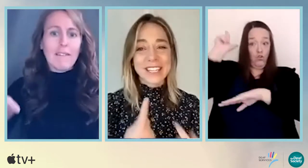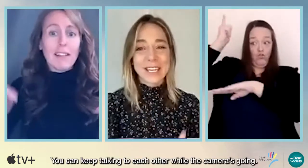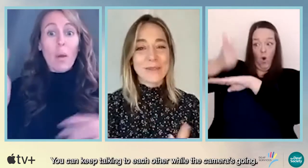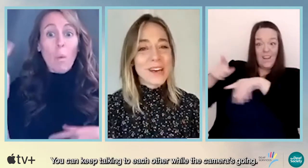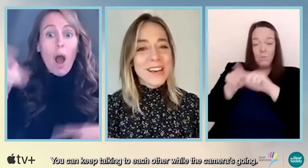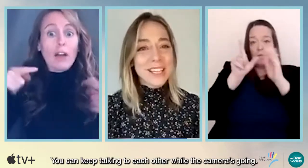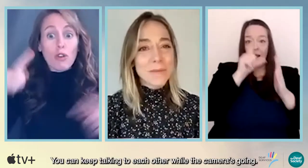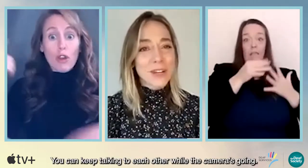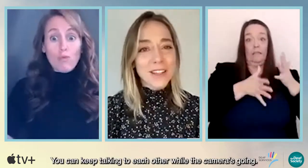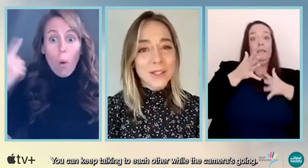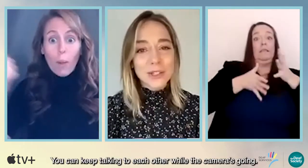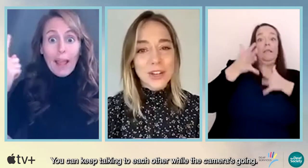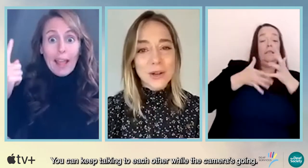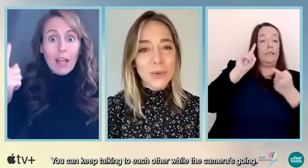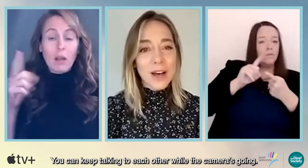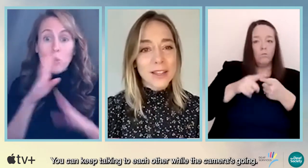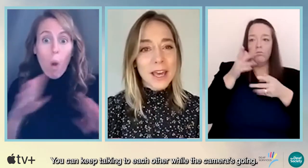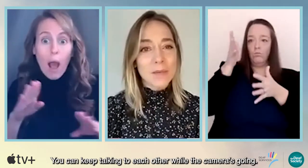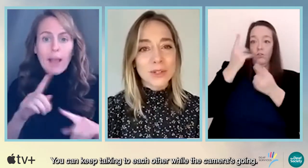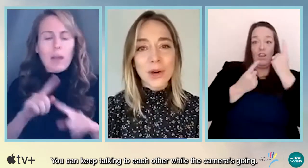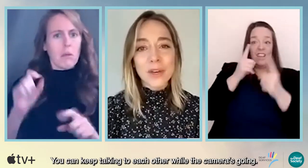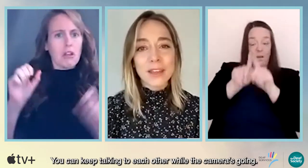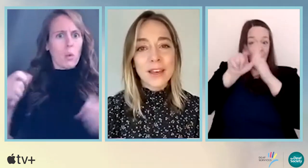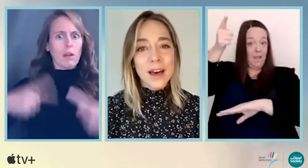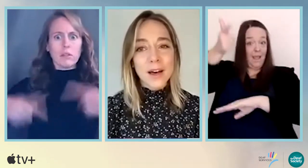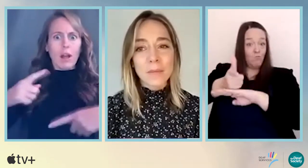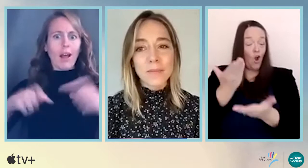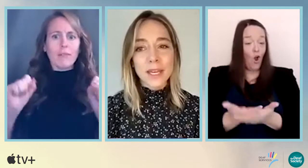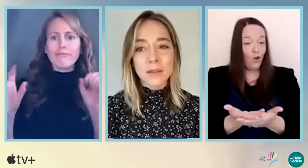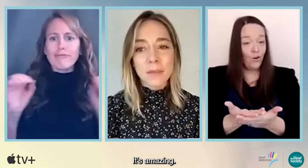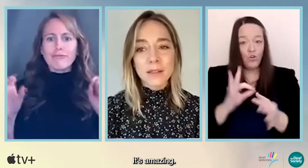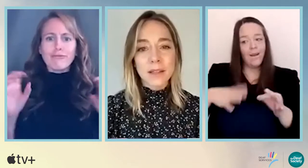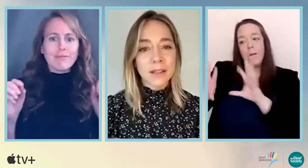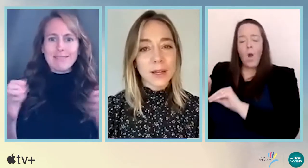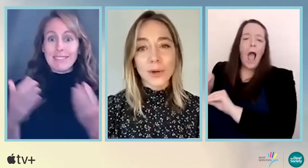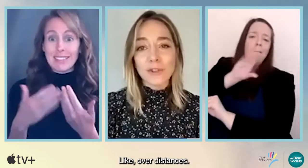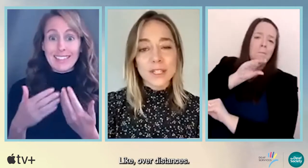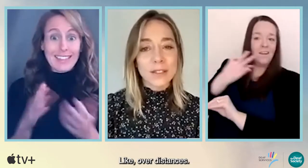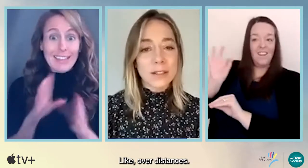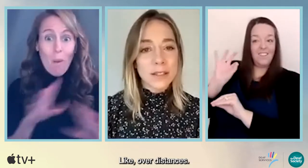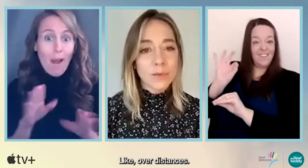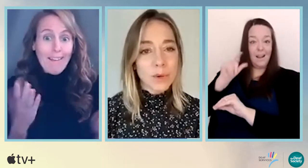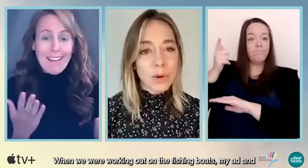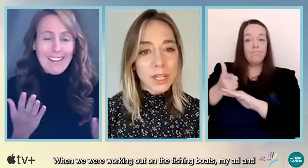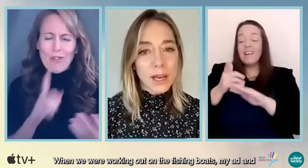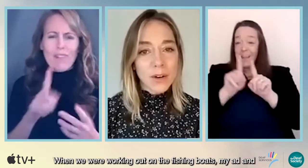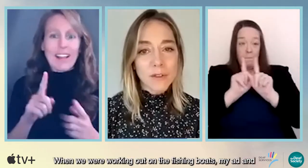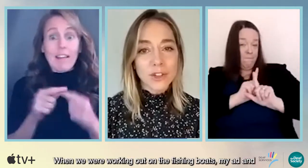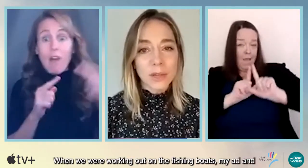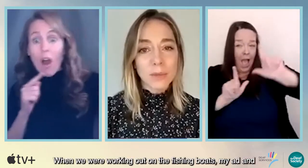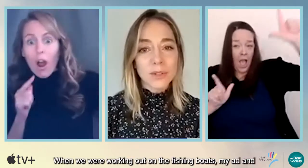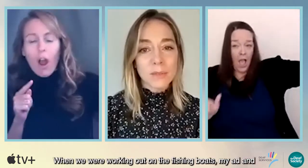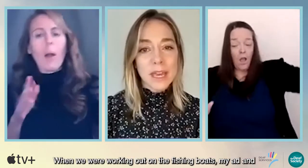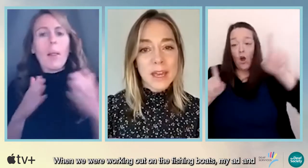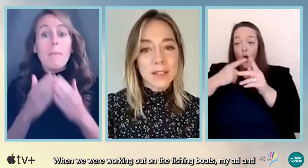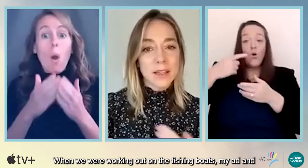you can keep, keep talking to each other while the camera's going. It's amazing. Like over distances, when we were working out on the